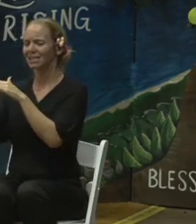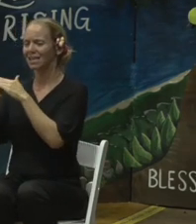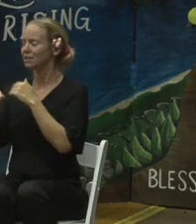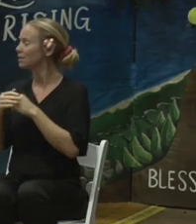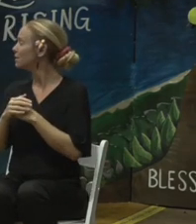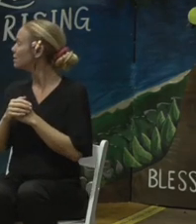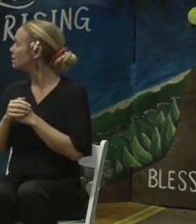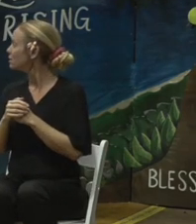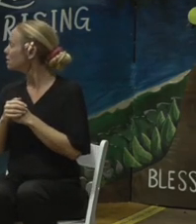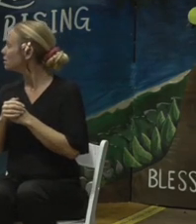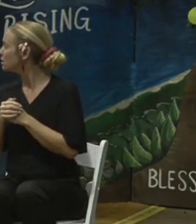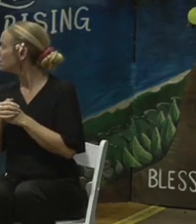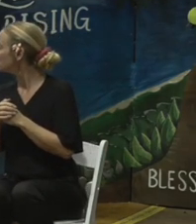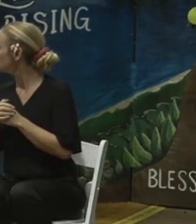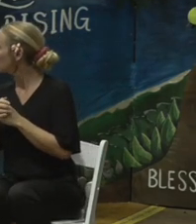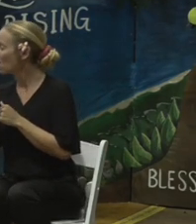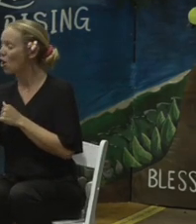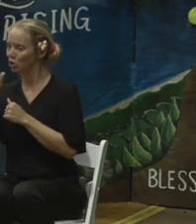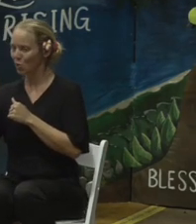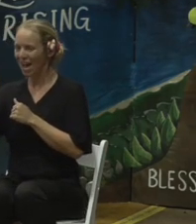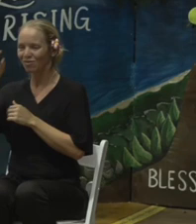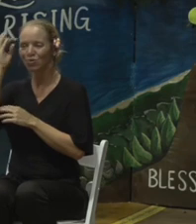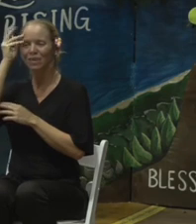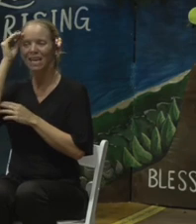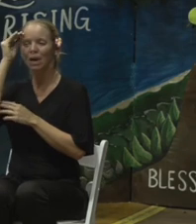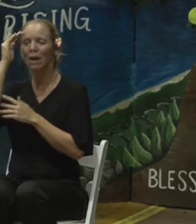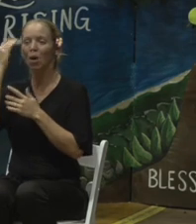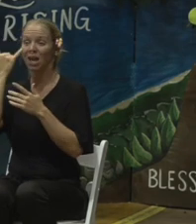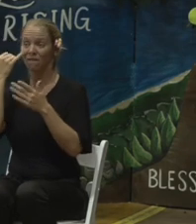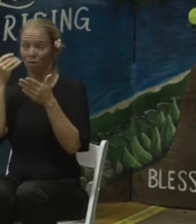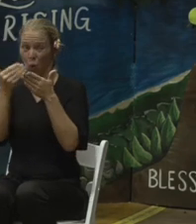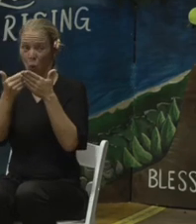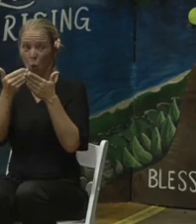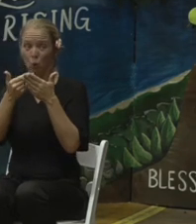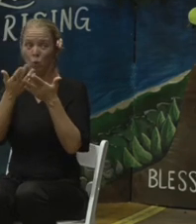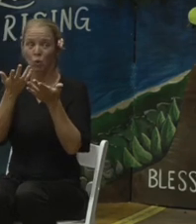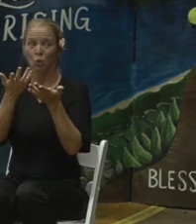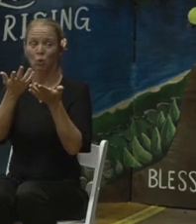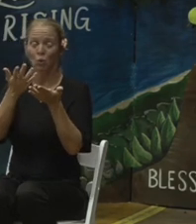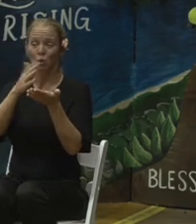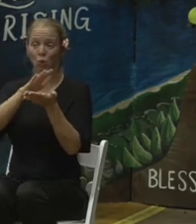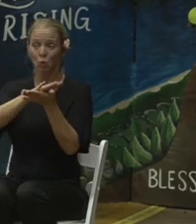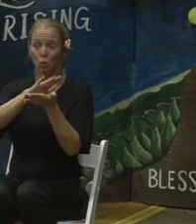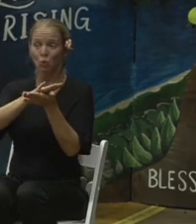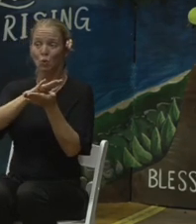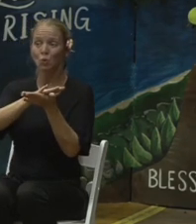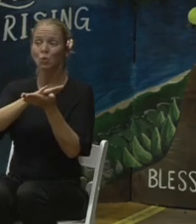residential, schools, and hospitals. With, in parentheses, a half-mile buffer.